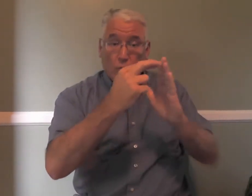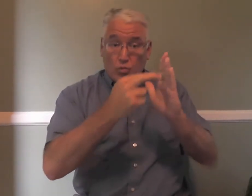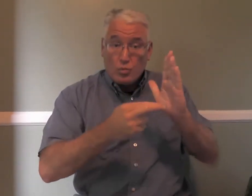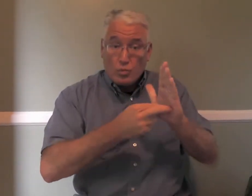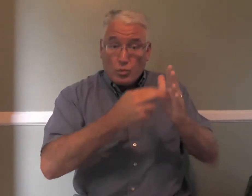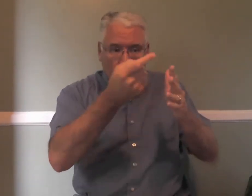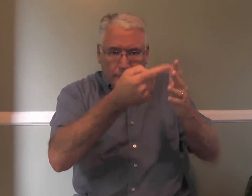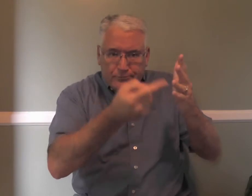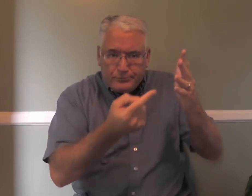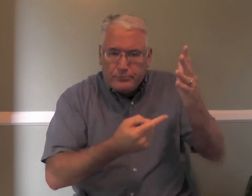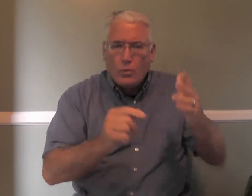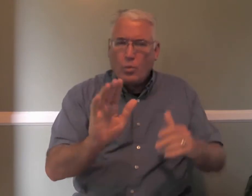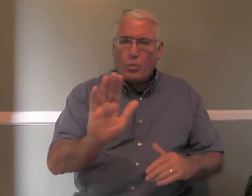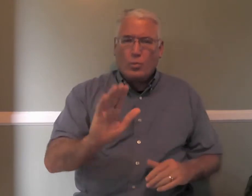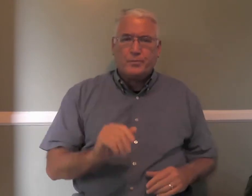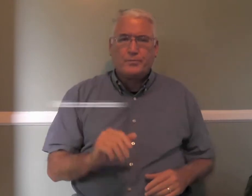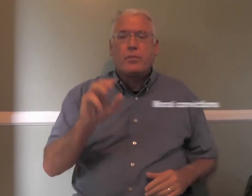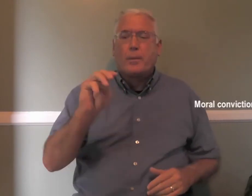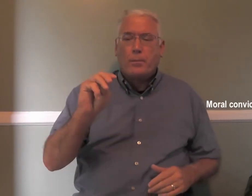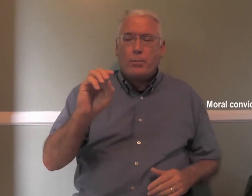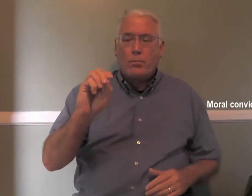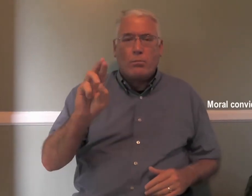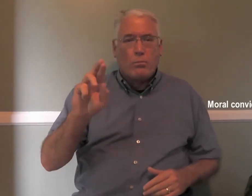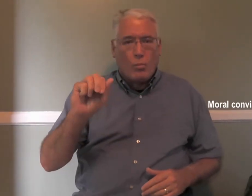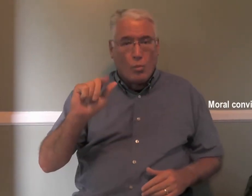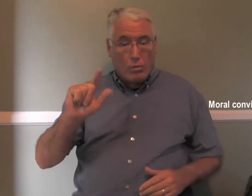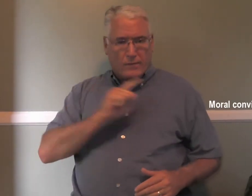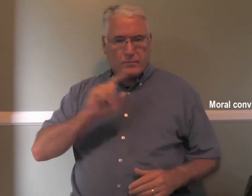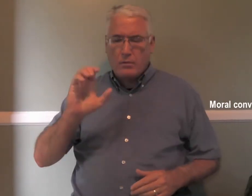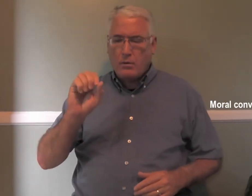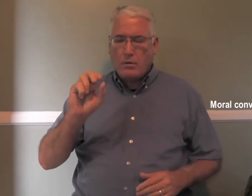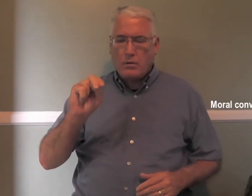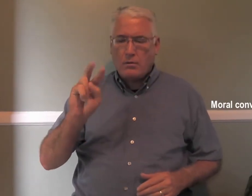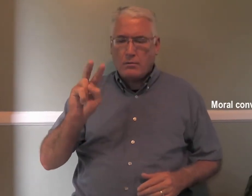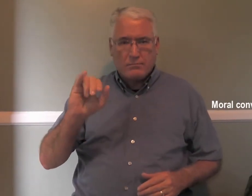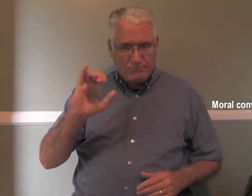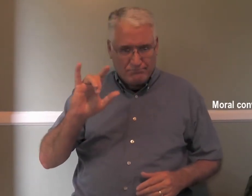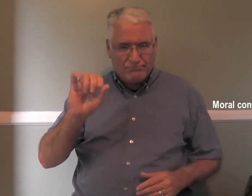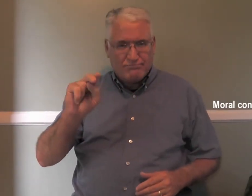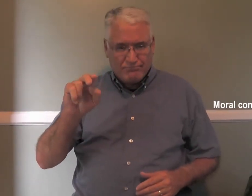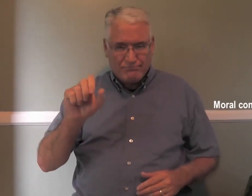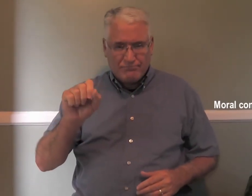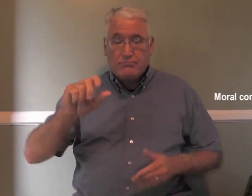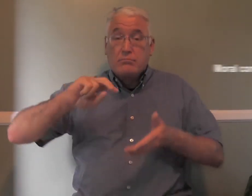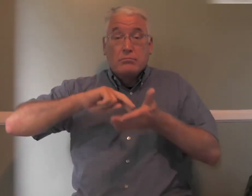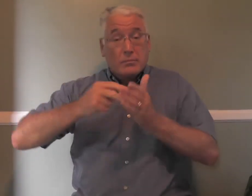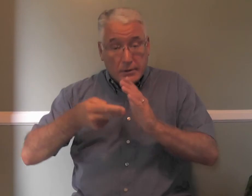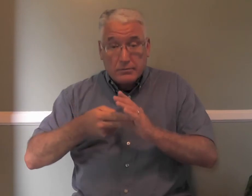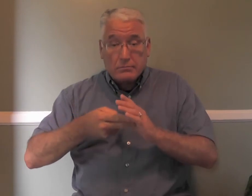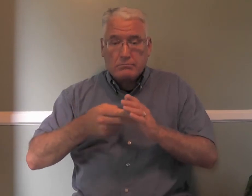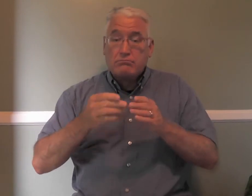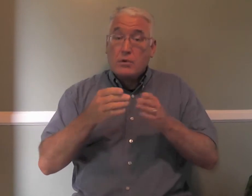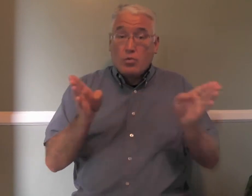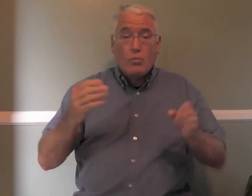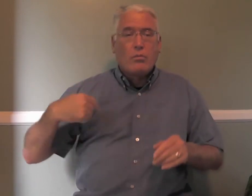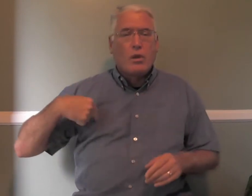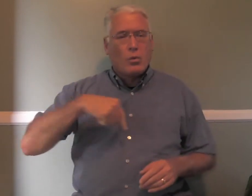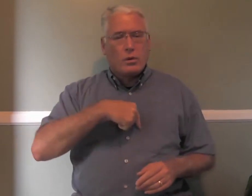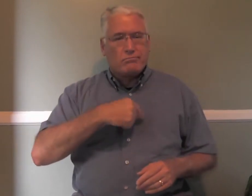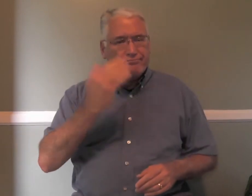not a list of rules, no. I'm talking about moral convictions. That means that we